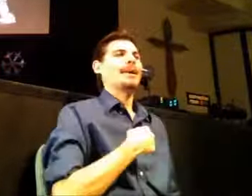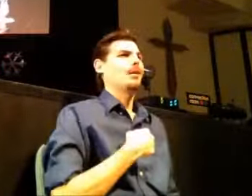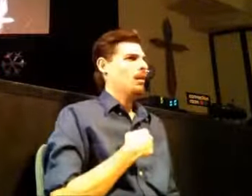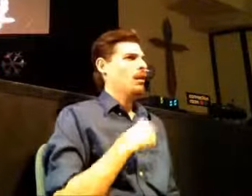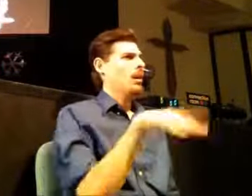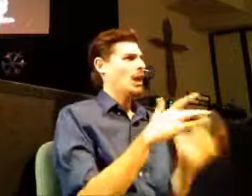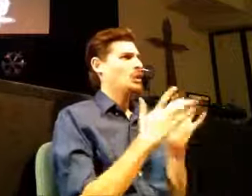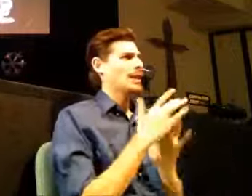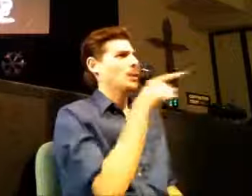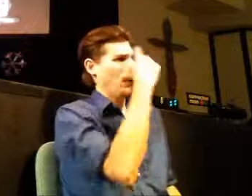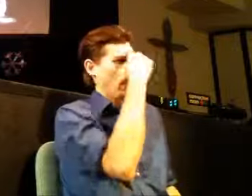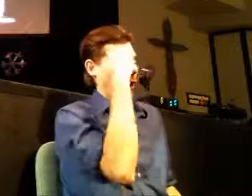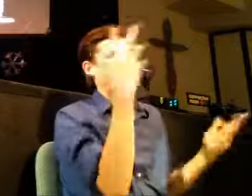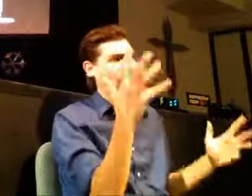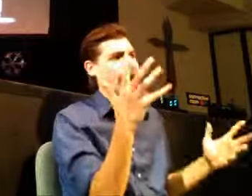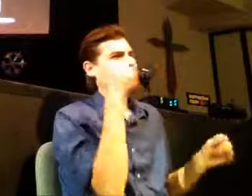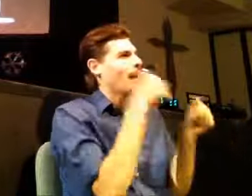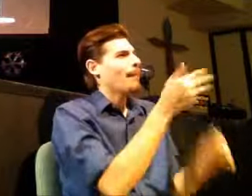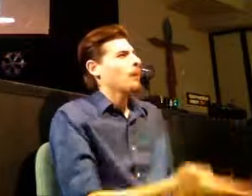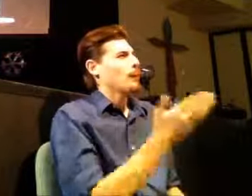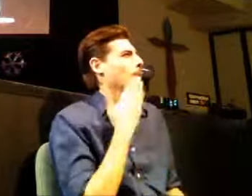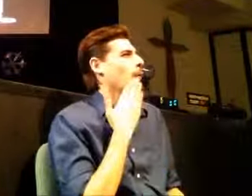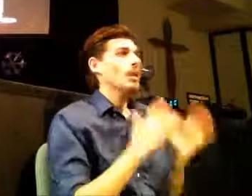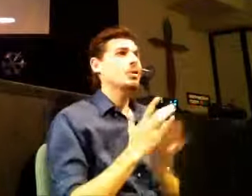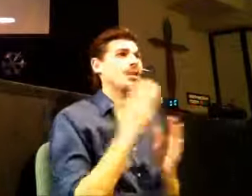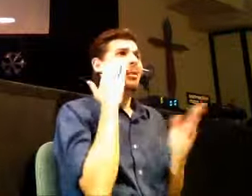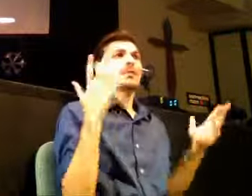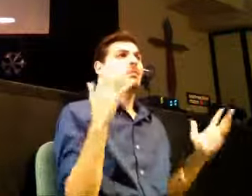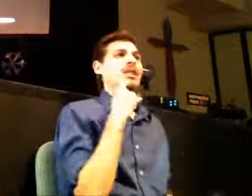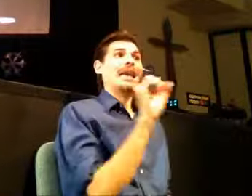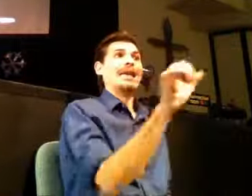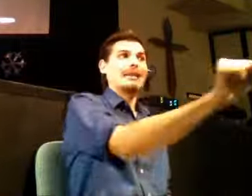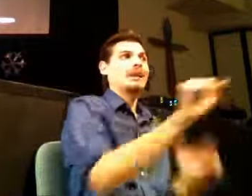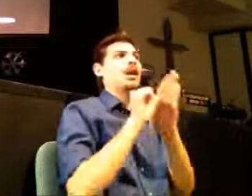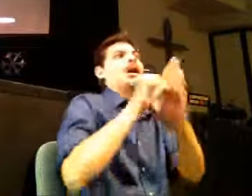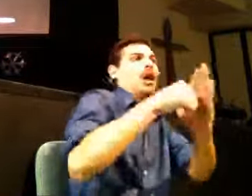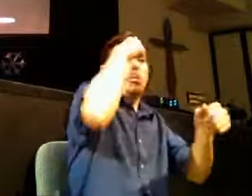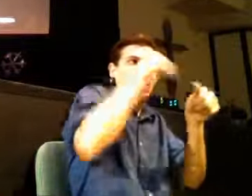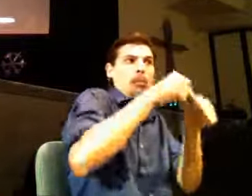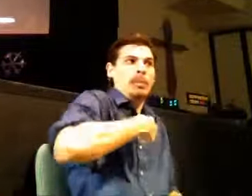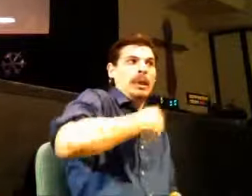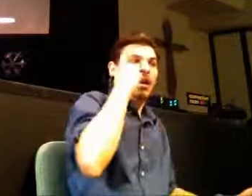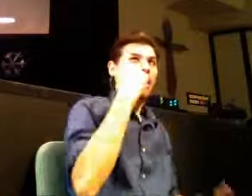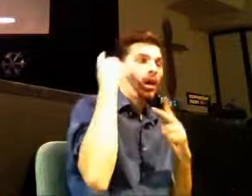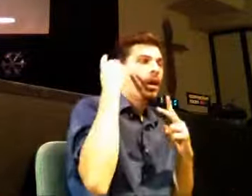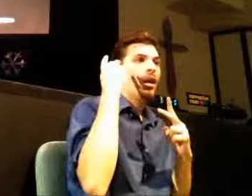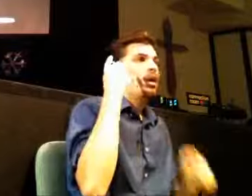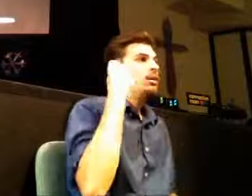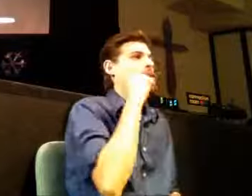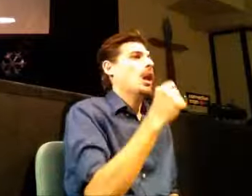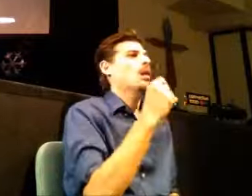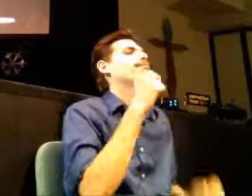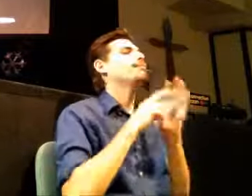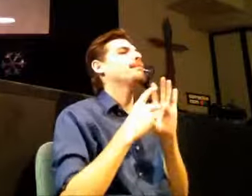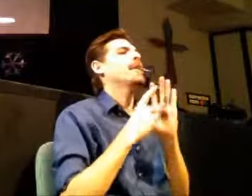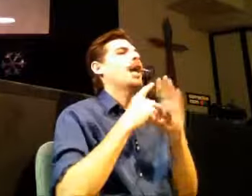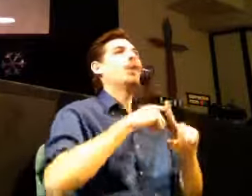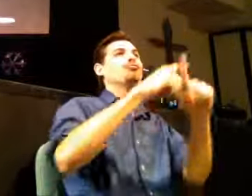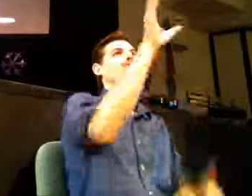way yes I think that's exactly what Jesus is getting at now I don't think Jesus is thinking that you know he's going to leave us into heaven and one day the disciples are going wake up and go you Jesus who you know I don't think that's what he's